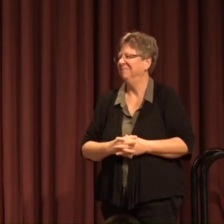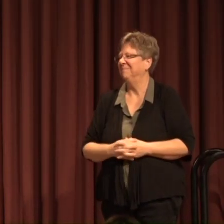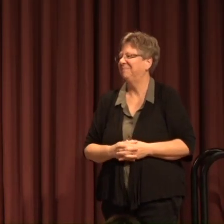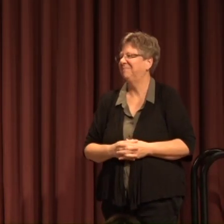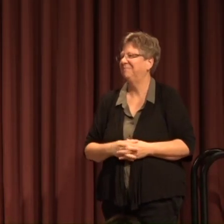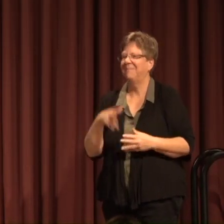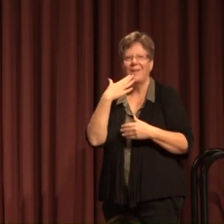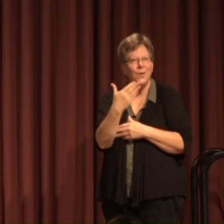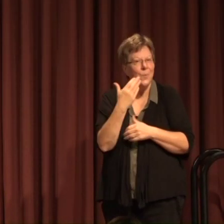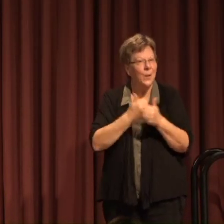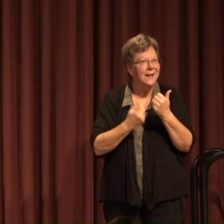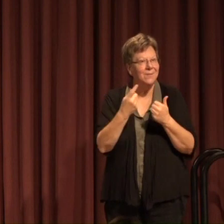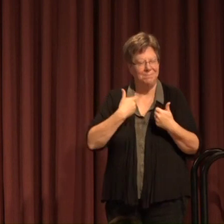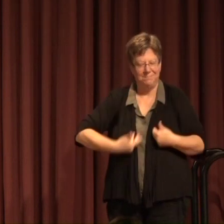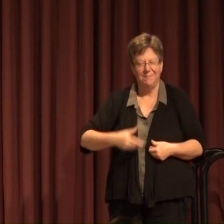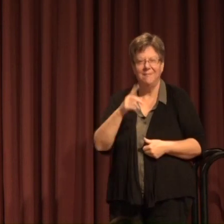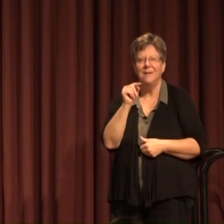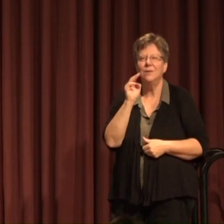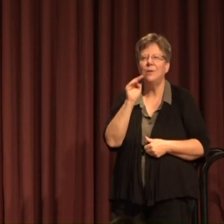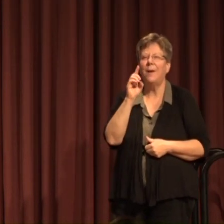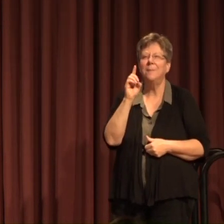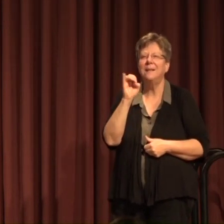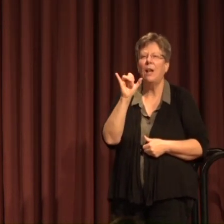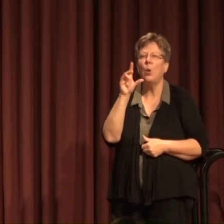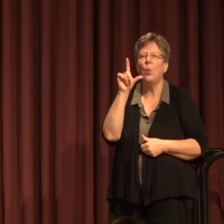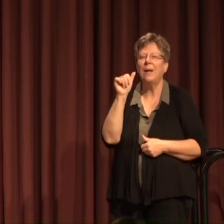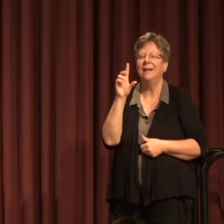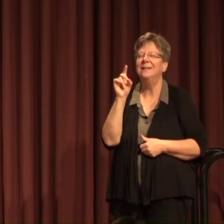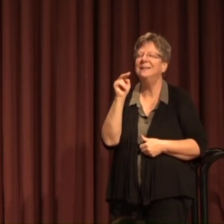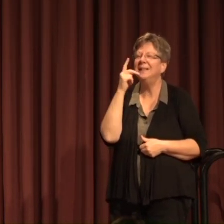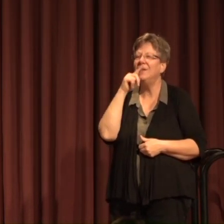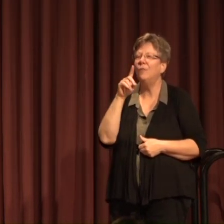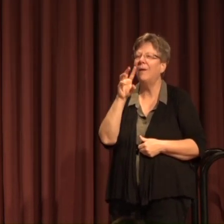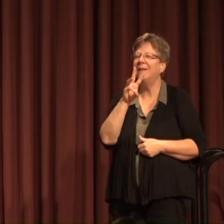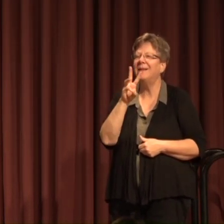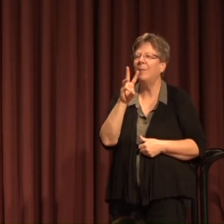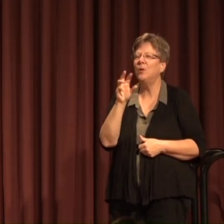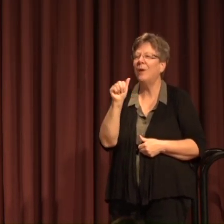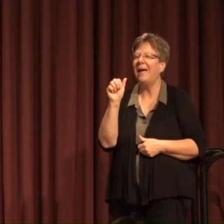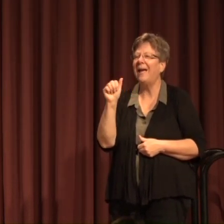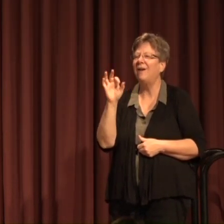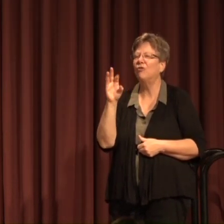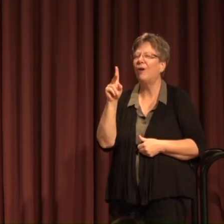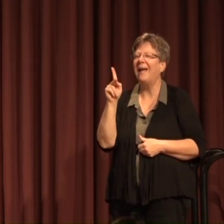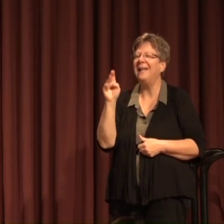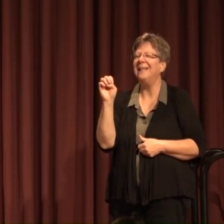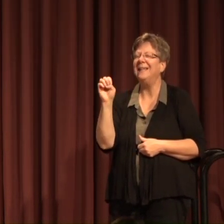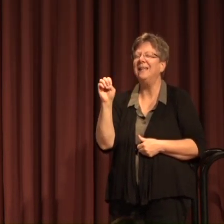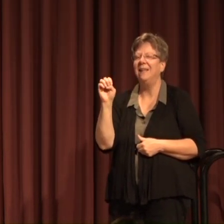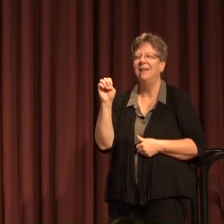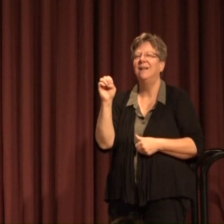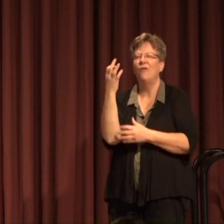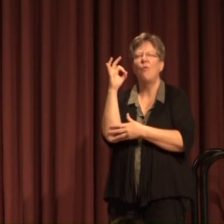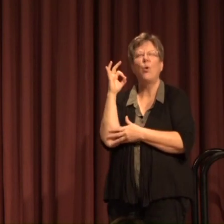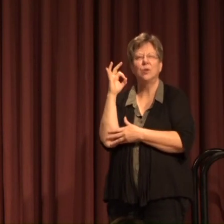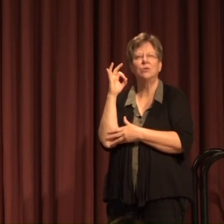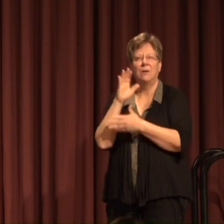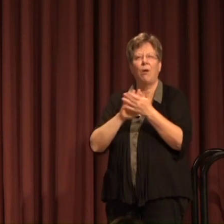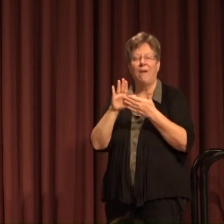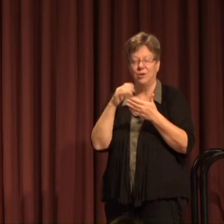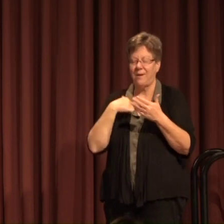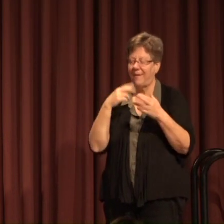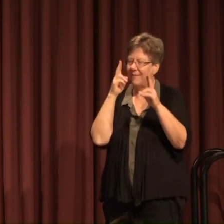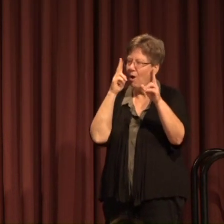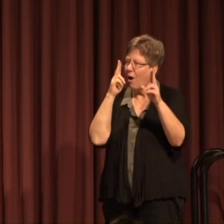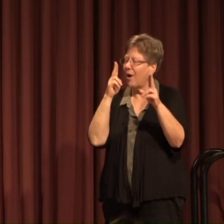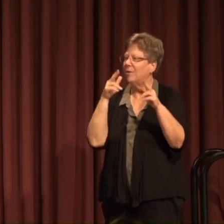good morning everyone I'm Tom DeLuca I'm the dean of the W.A. Franke College of Forestry and Conservation I have the